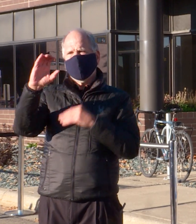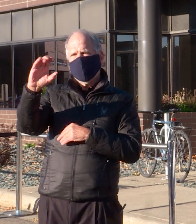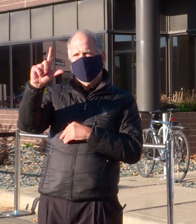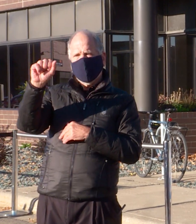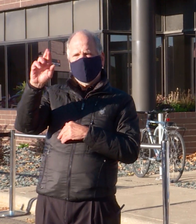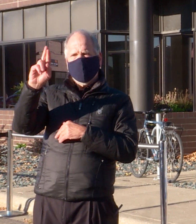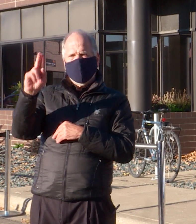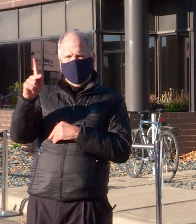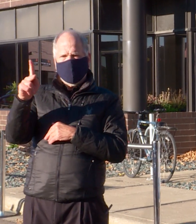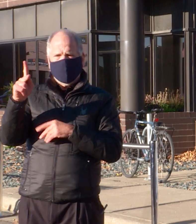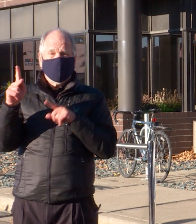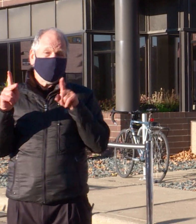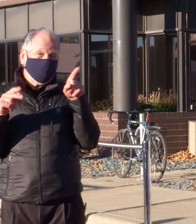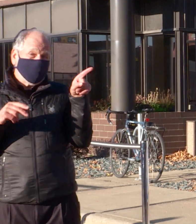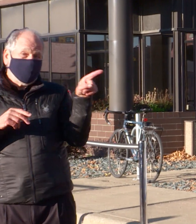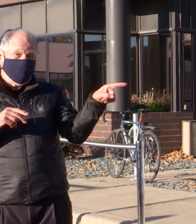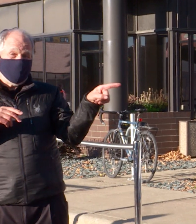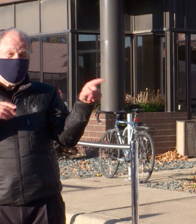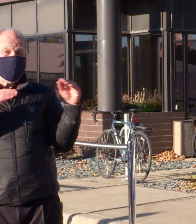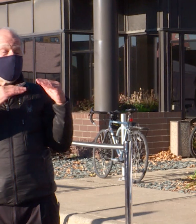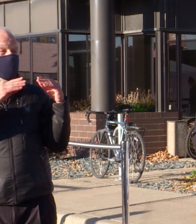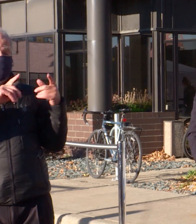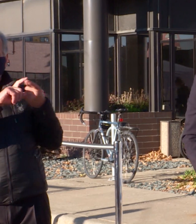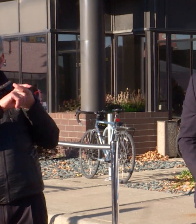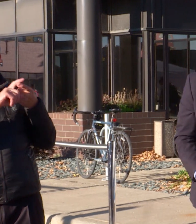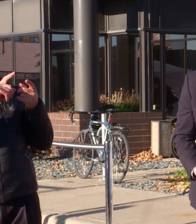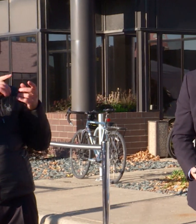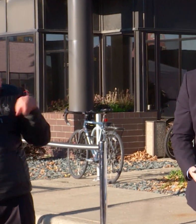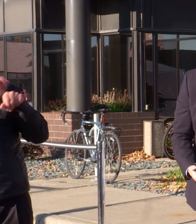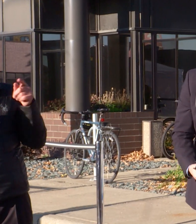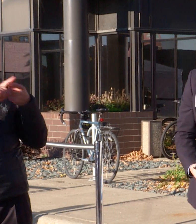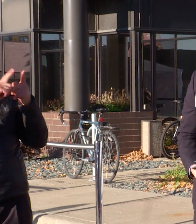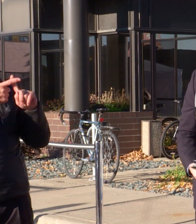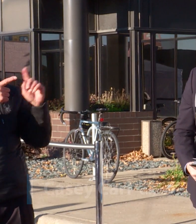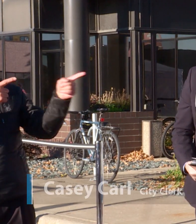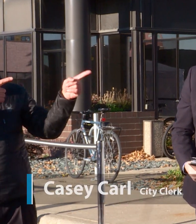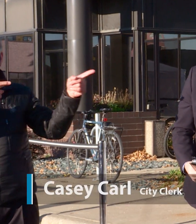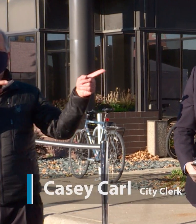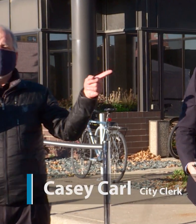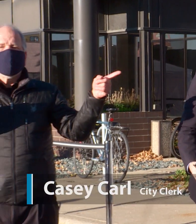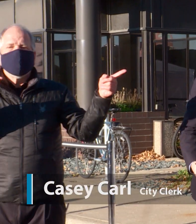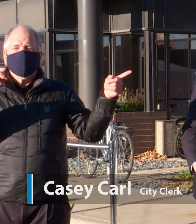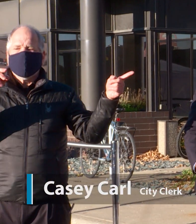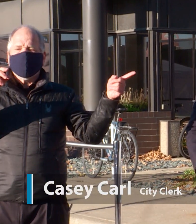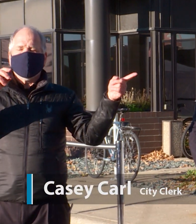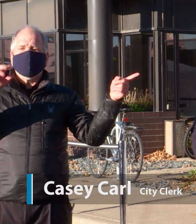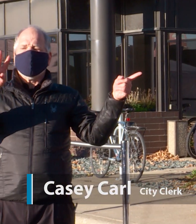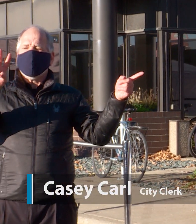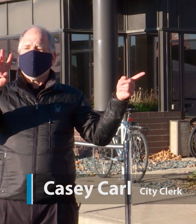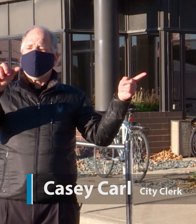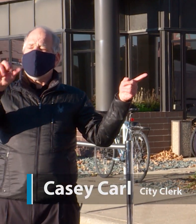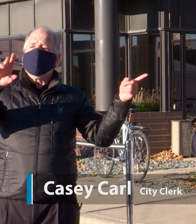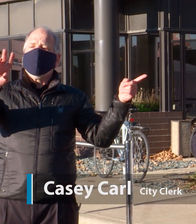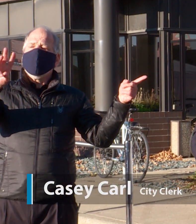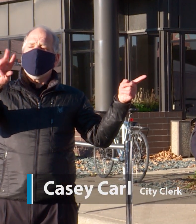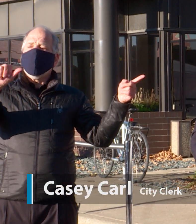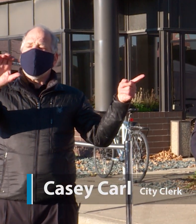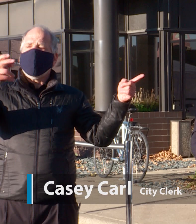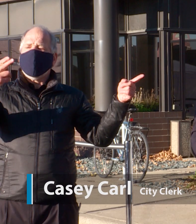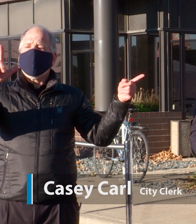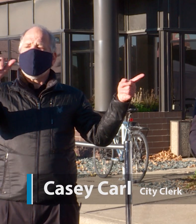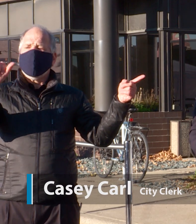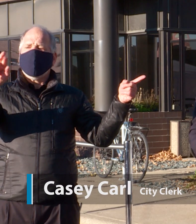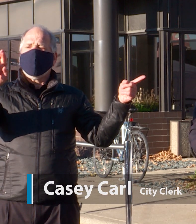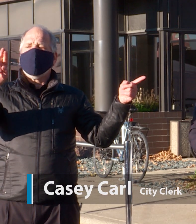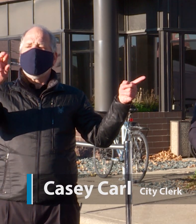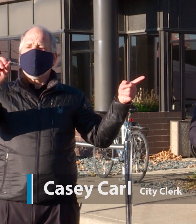Wachlerowicz, who is the Director of Elections and Voter Services for the city of Minneapolis. Together, we're part of a team of more than 2,500